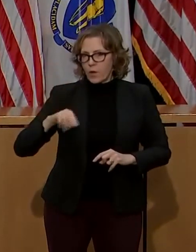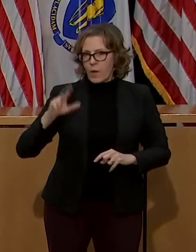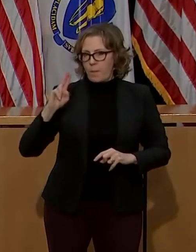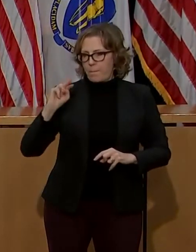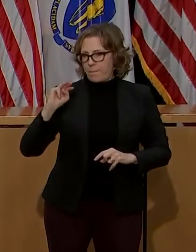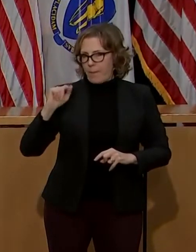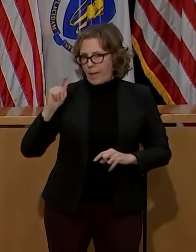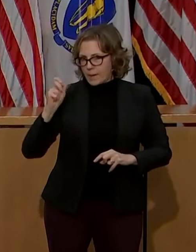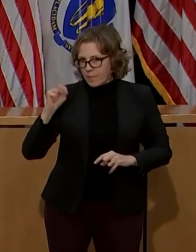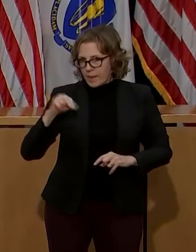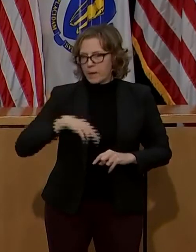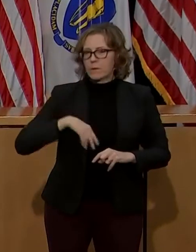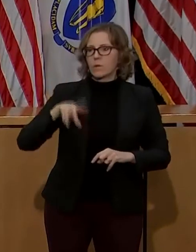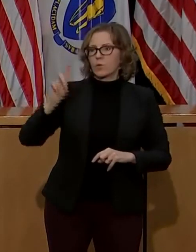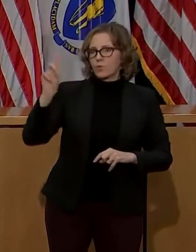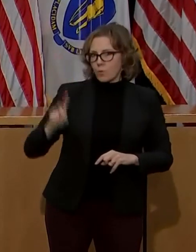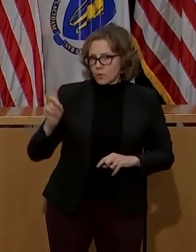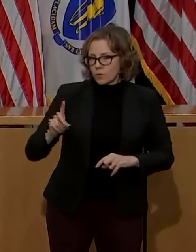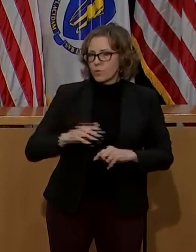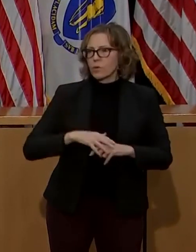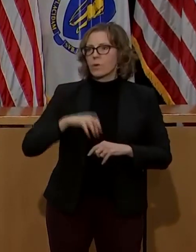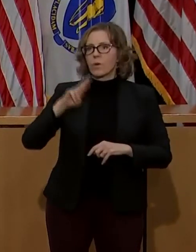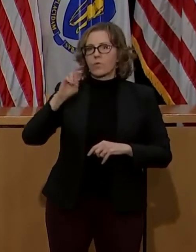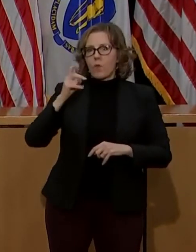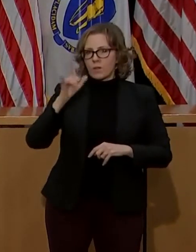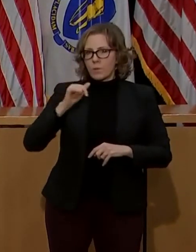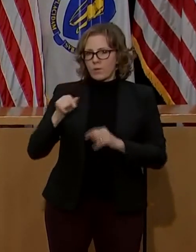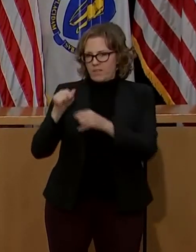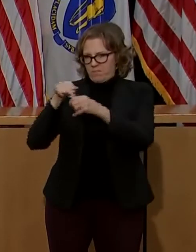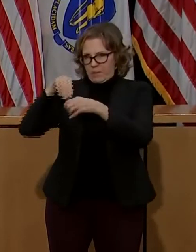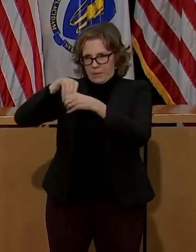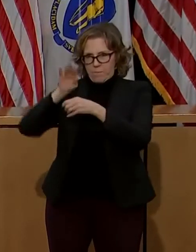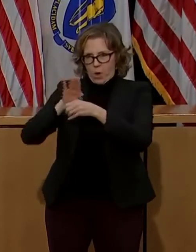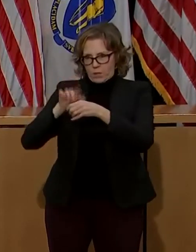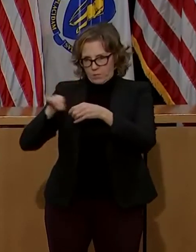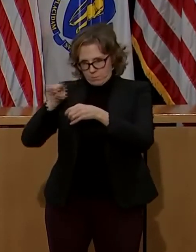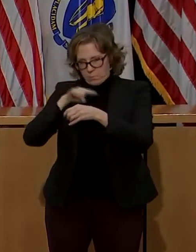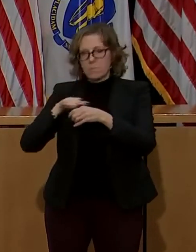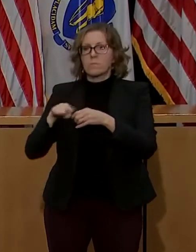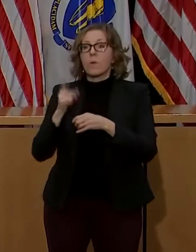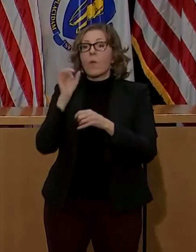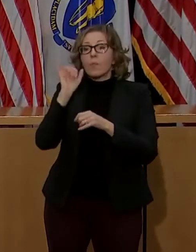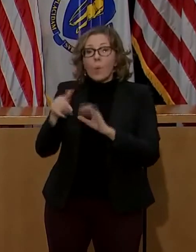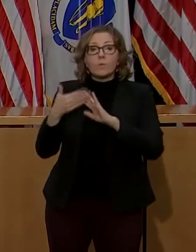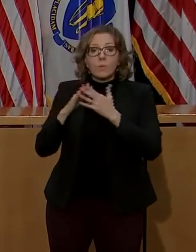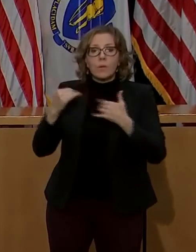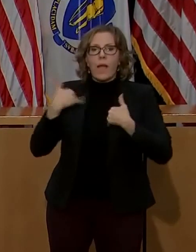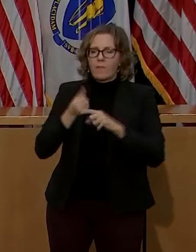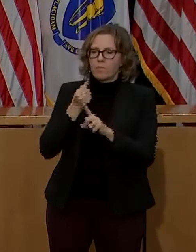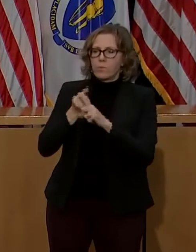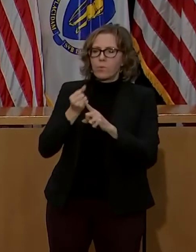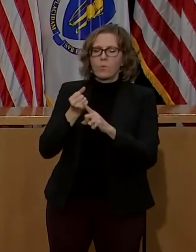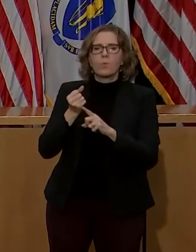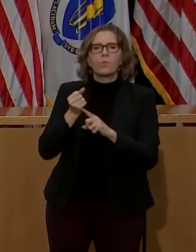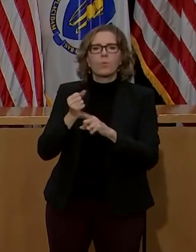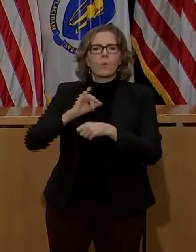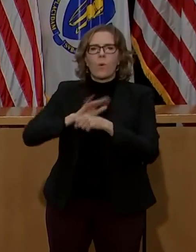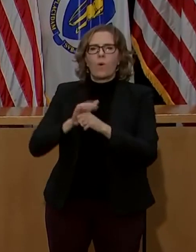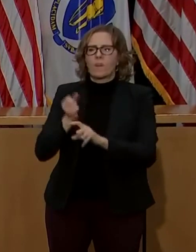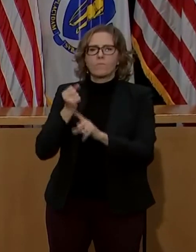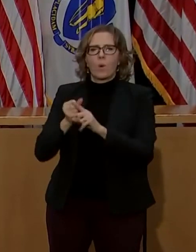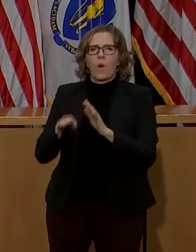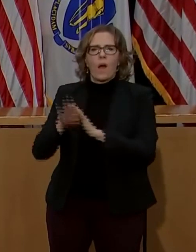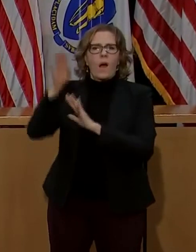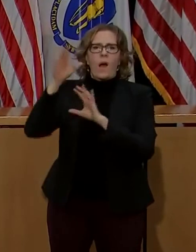Roxbury, and municipalities outside of Boston with communities disproportionately impacted by COVID.